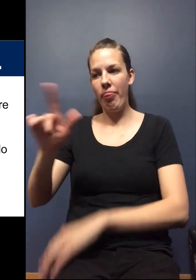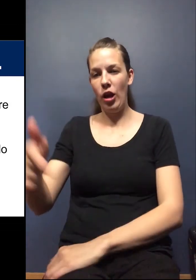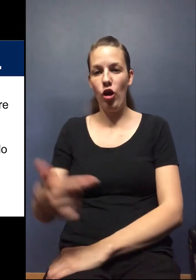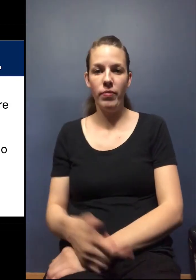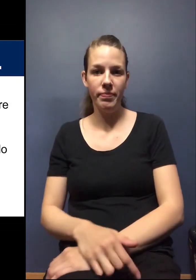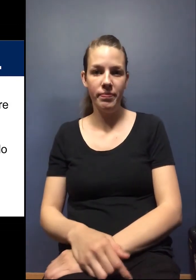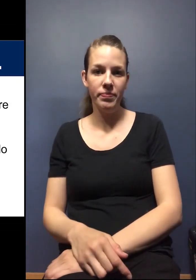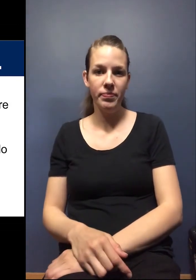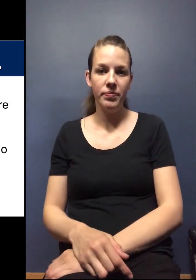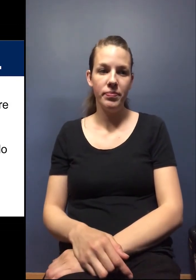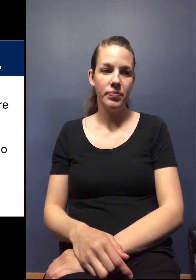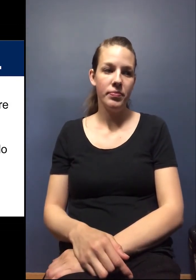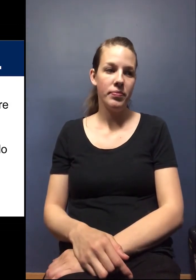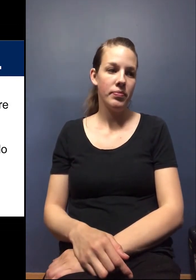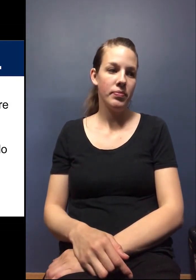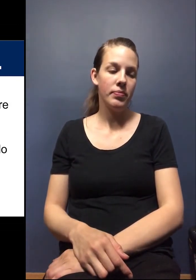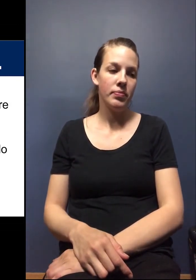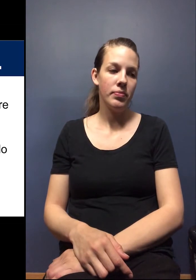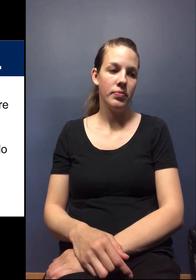that question.